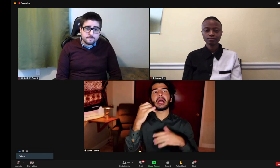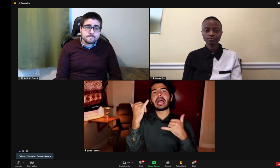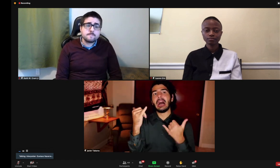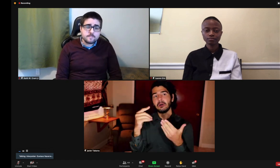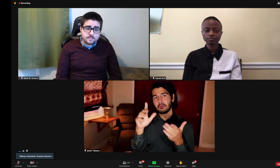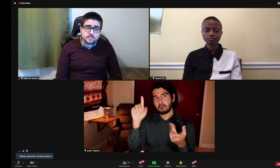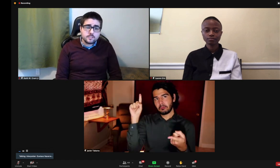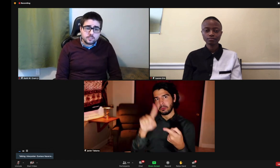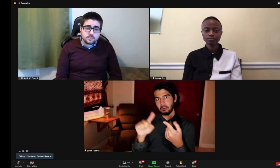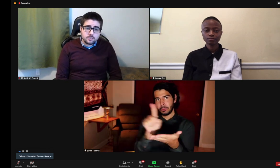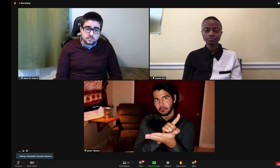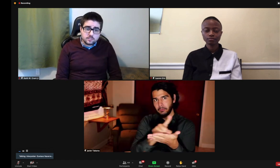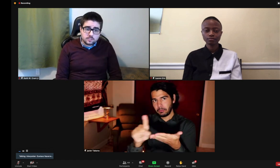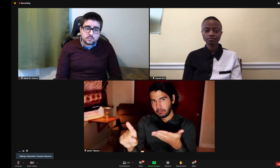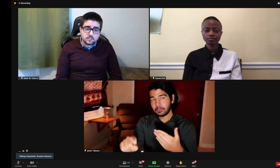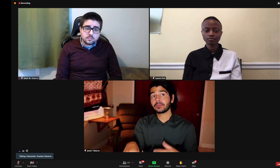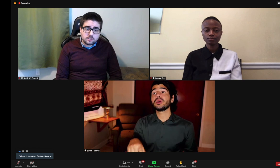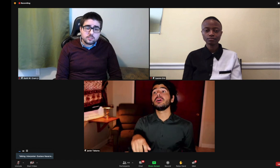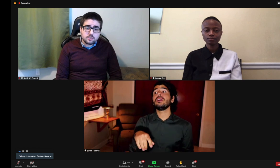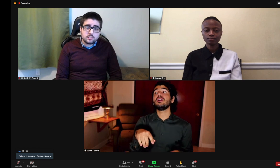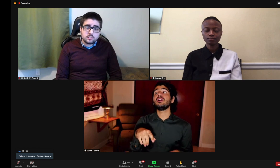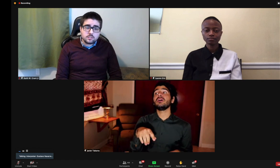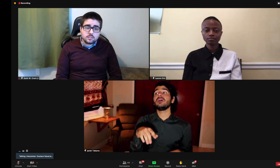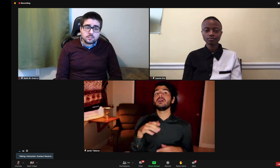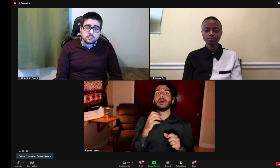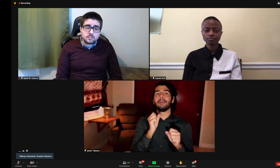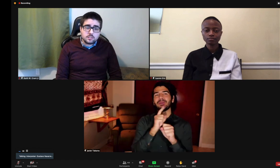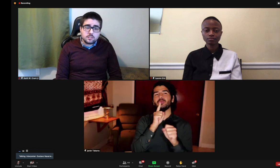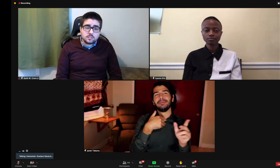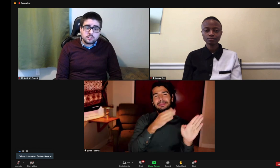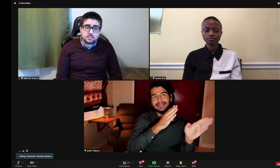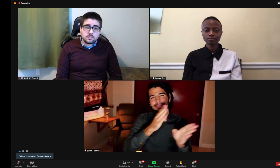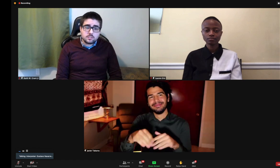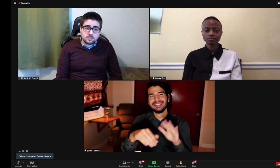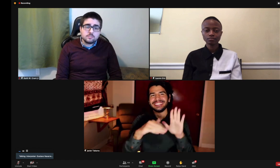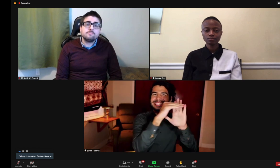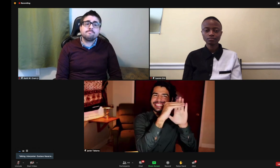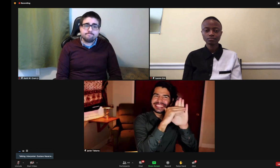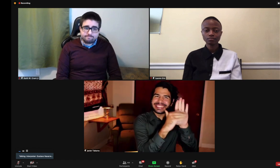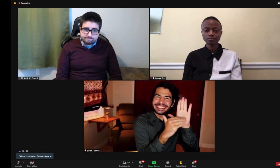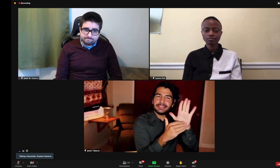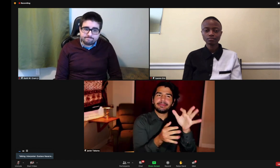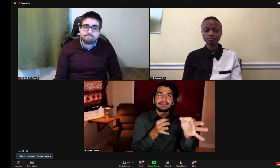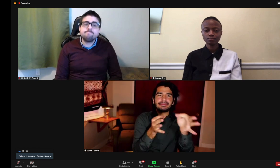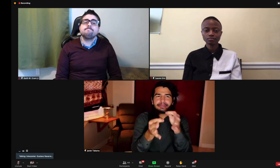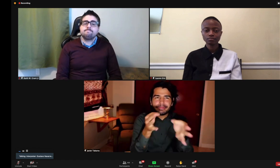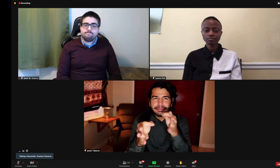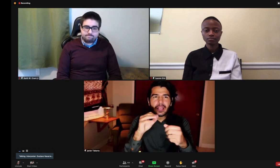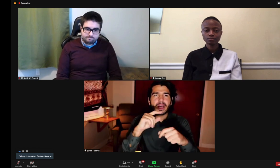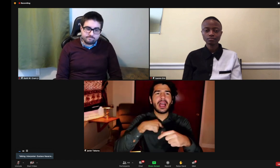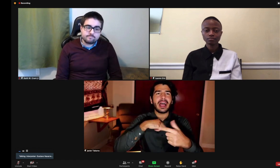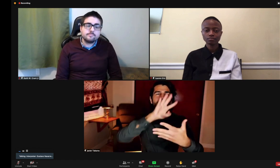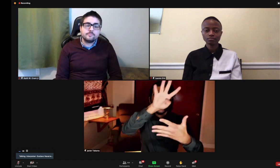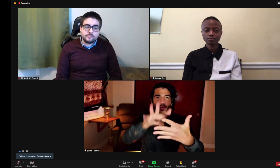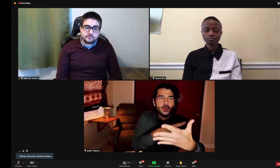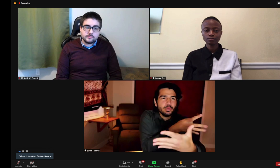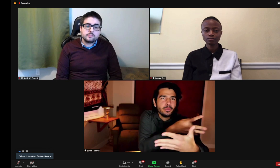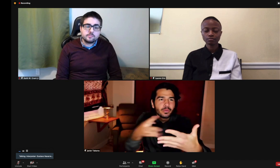A couple of months ago, we were required to wait two weeks prior to be able to go to campus to be able to be tested. And now it's